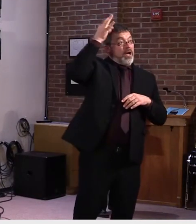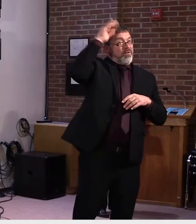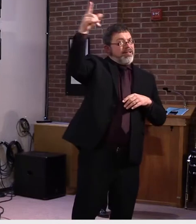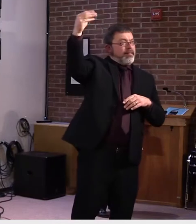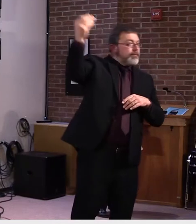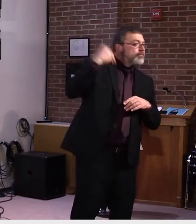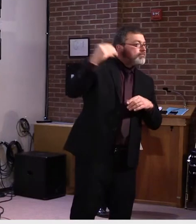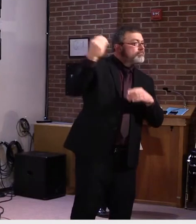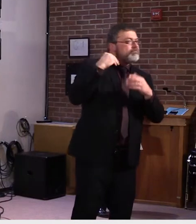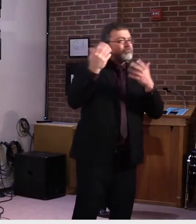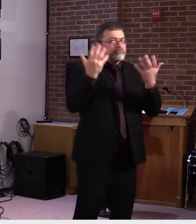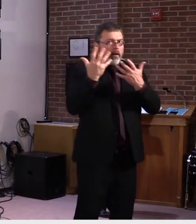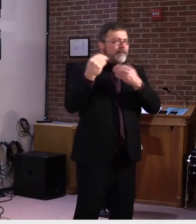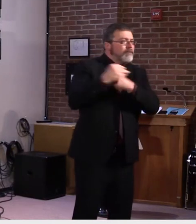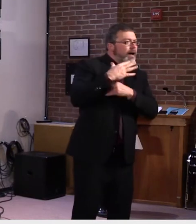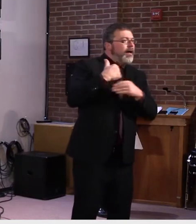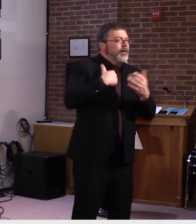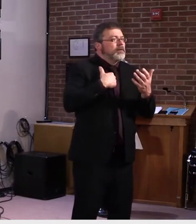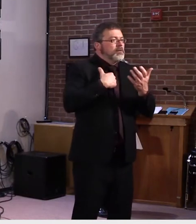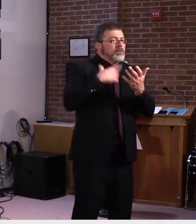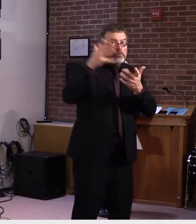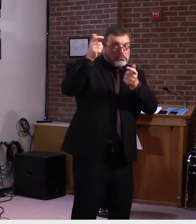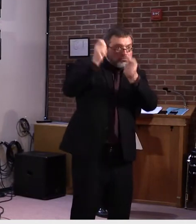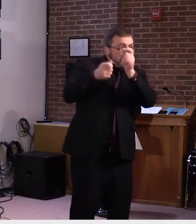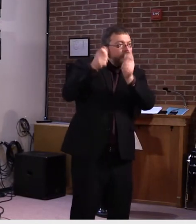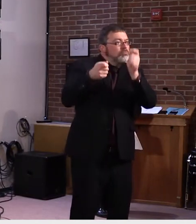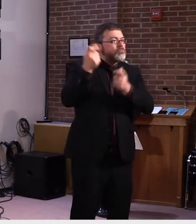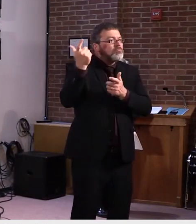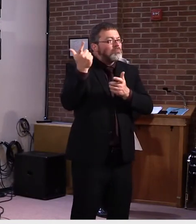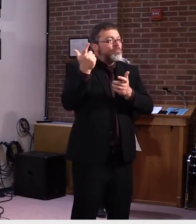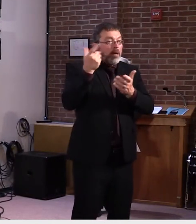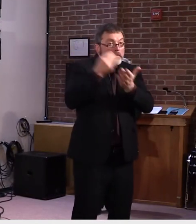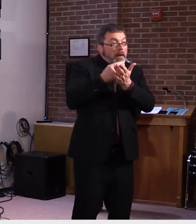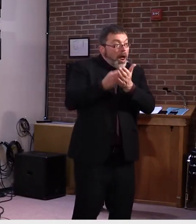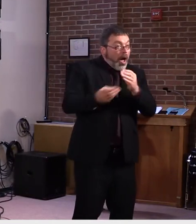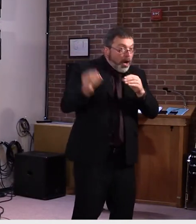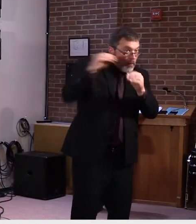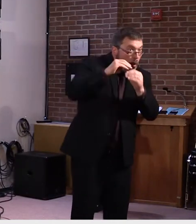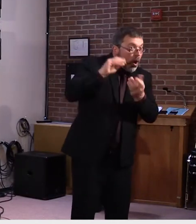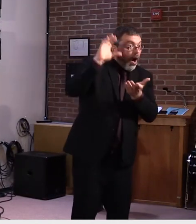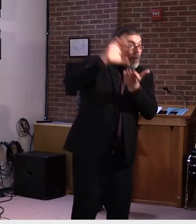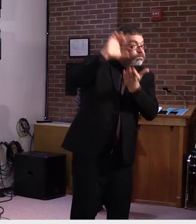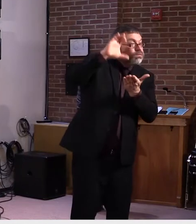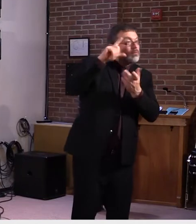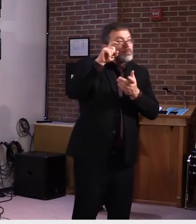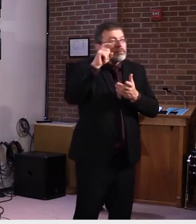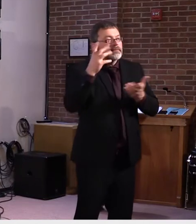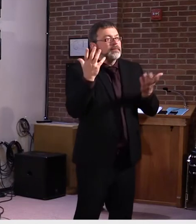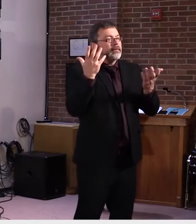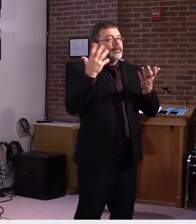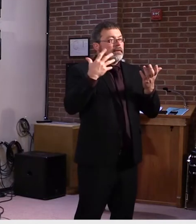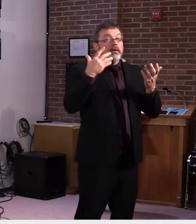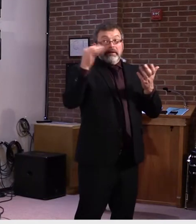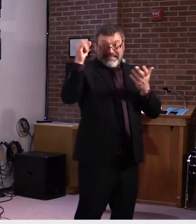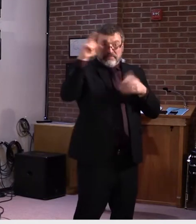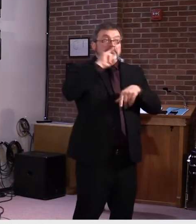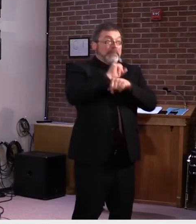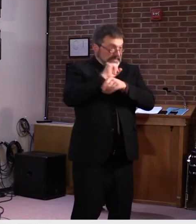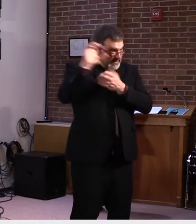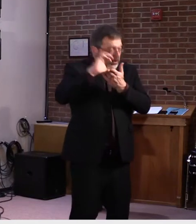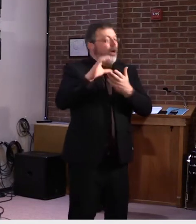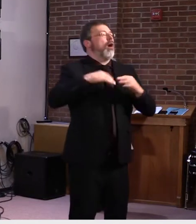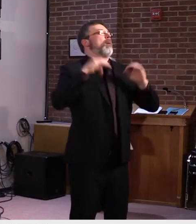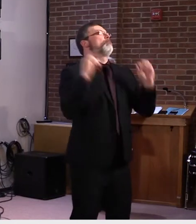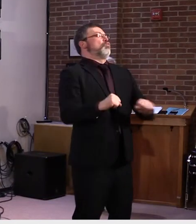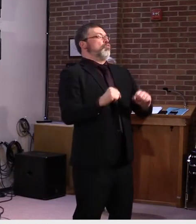and they were to distribute more money to the states or allow us for more flexibility. Our whole budget could change